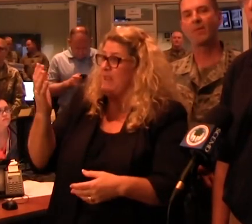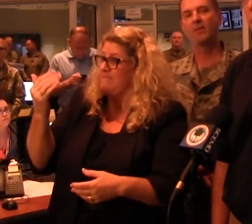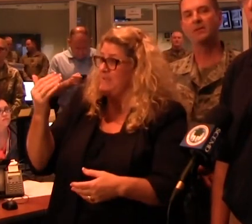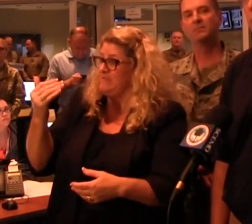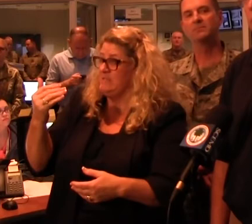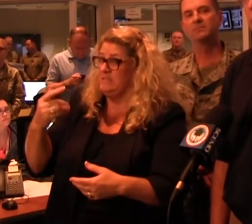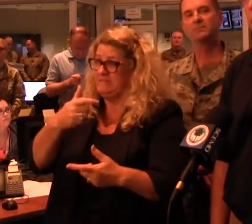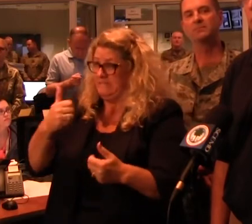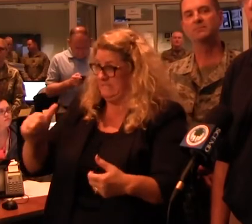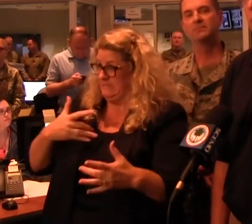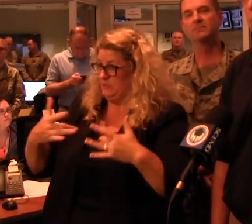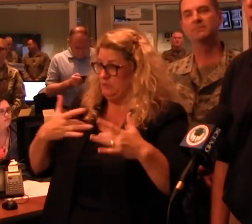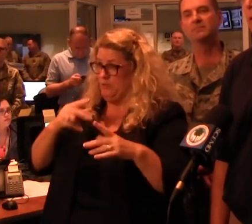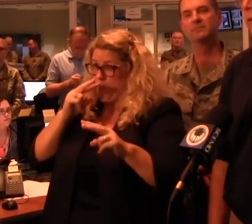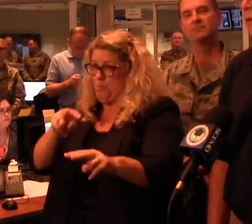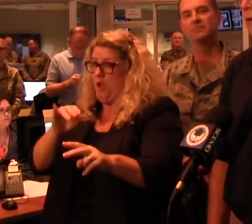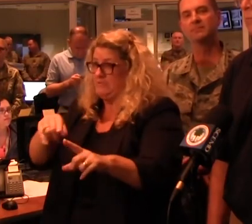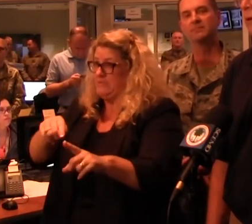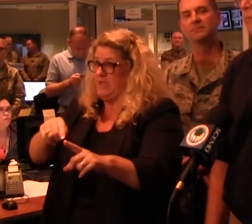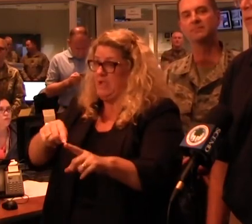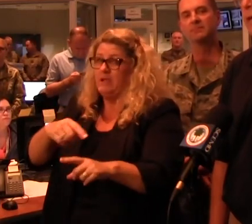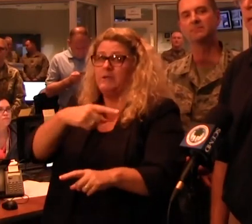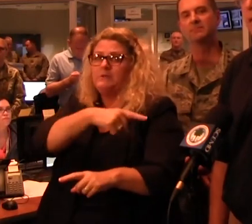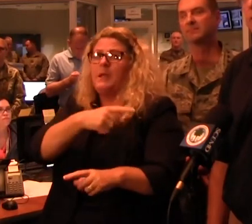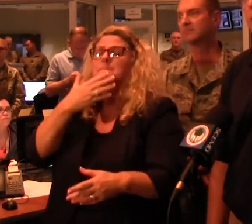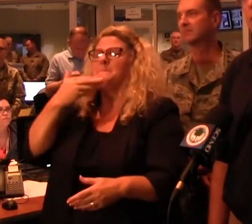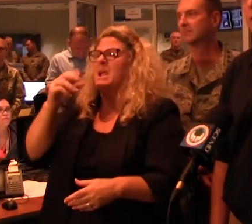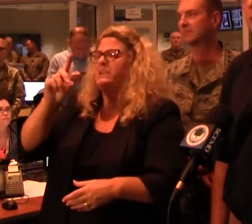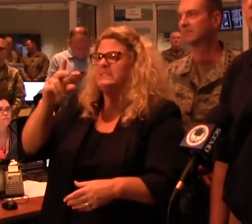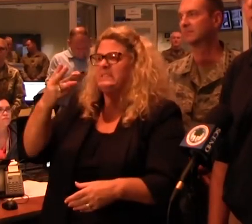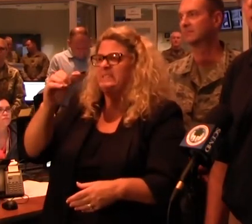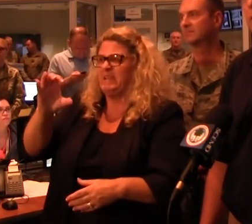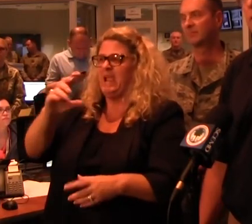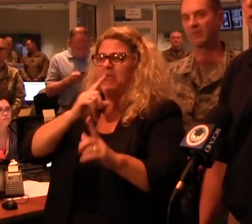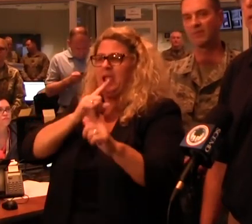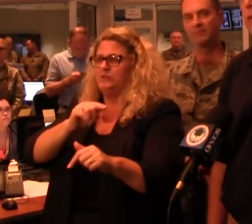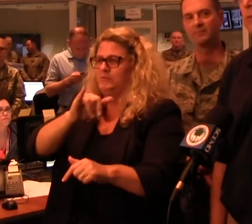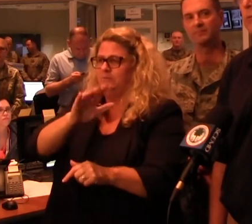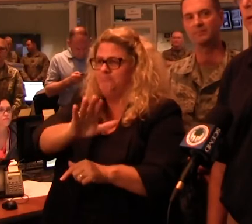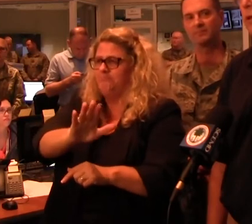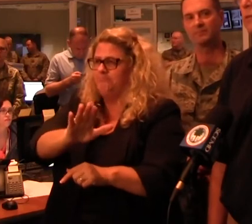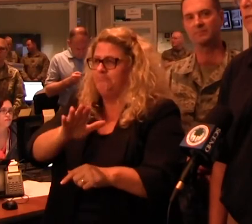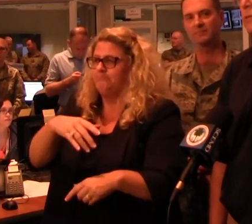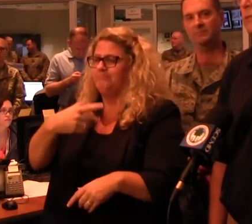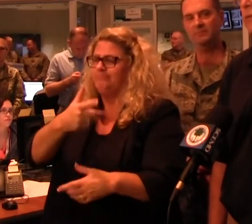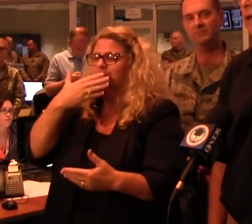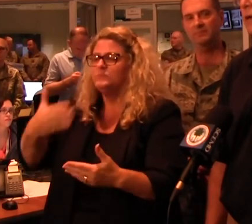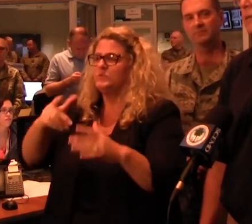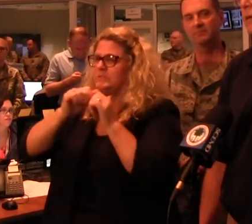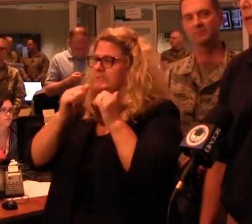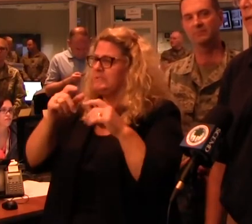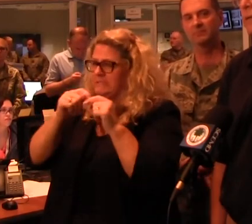there any areas in particular you're watching on that front? Well, it's probably better for DHEC to answer that. They've got a good team that's working on all those issues.